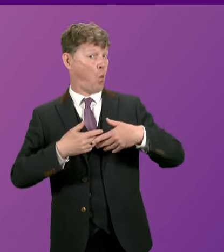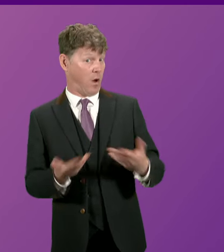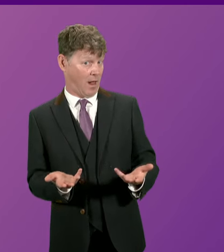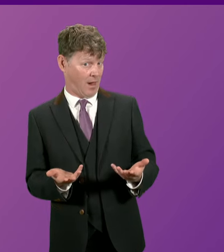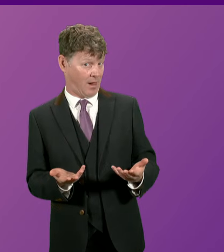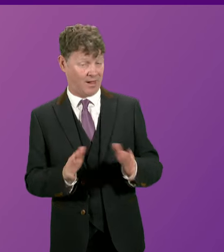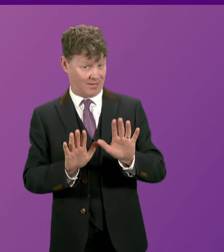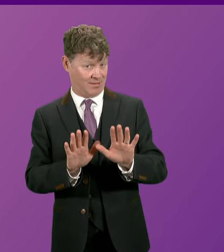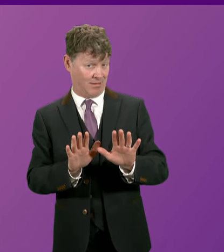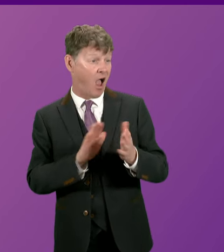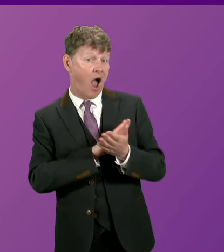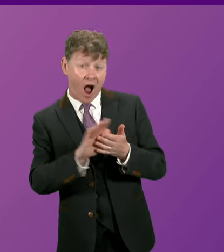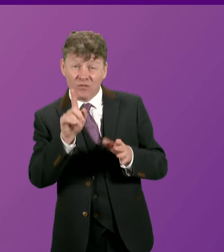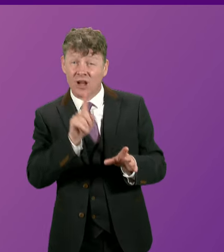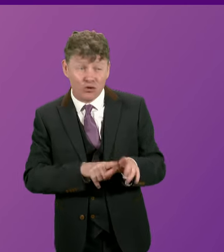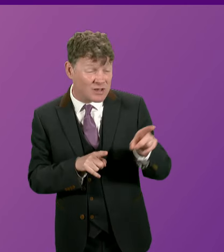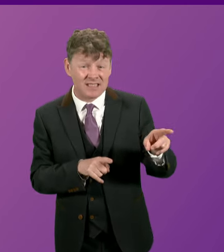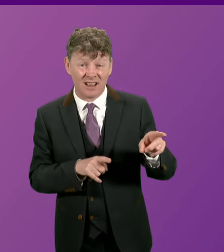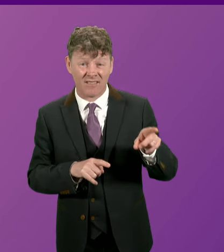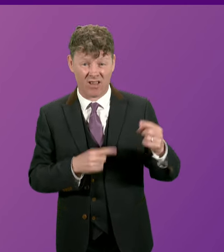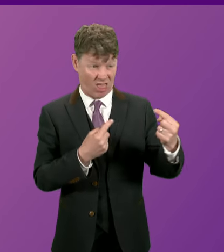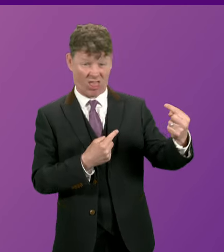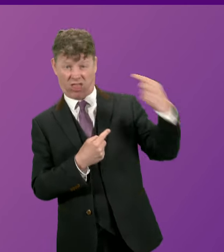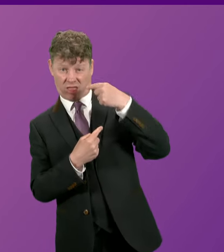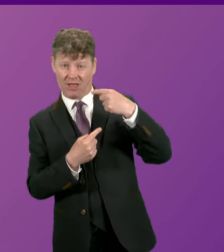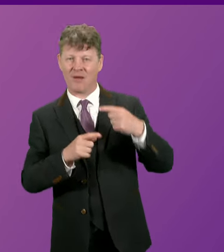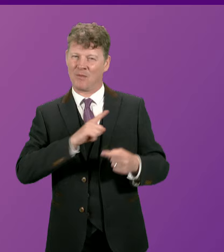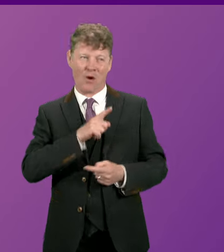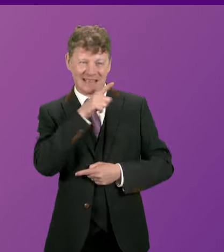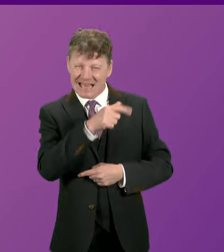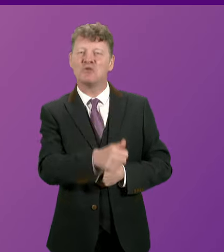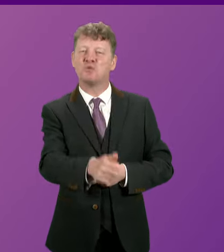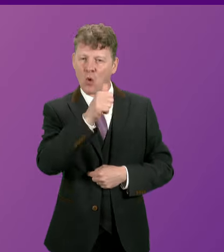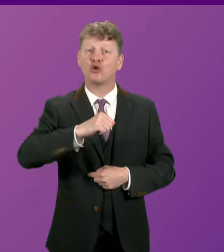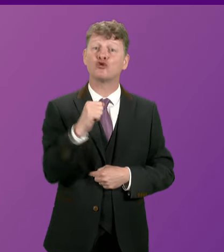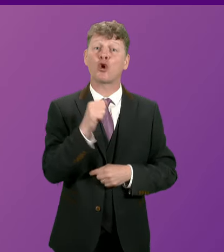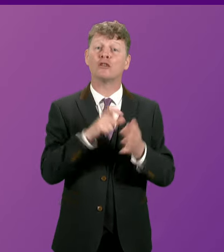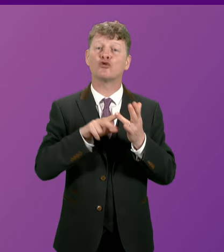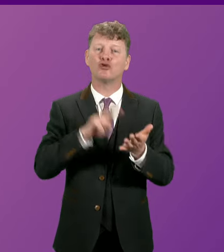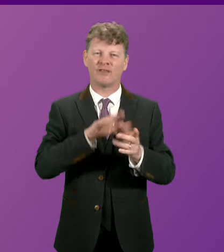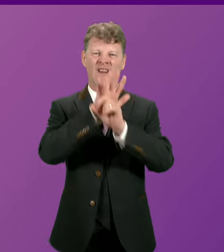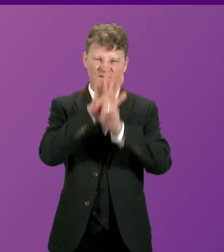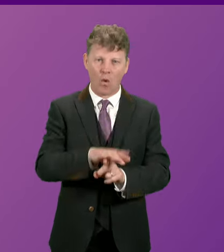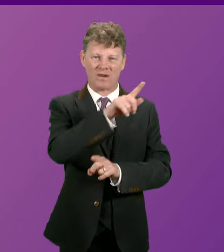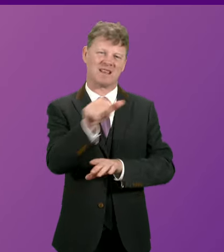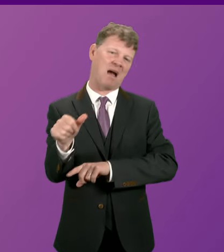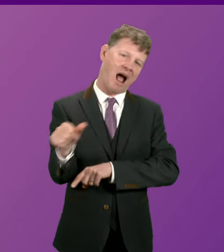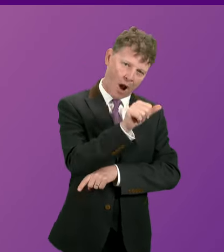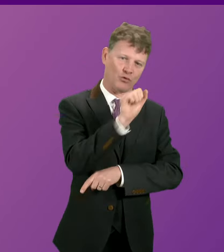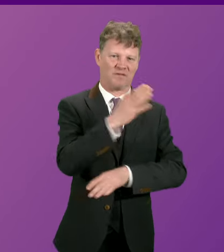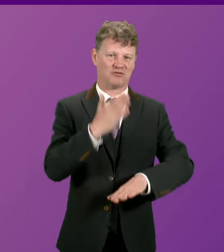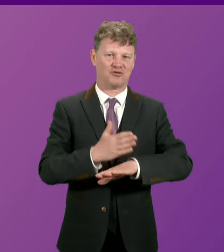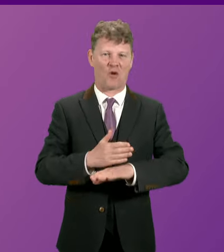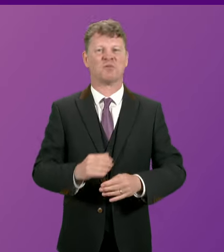lashing out today because he knows it was the Scottish Conservatives that forced him out of his job.